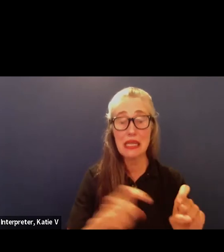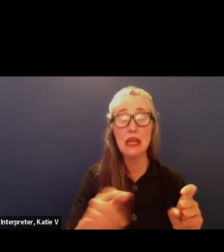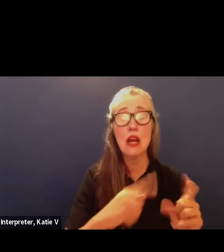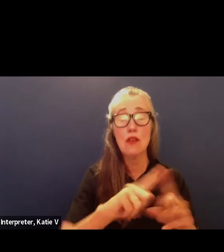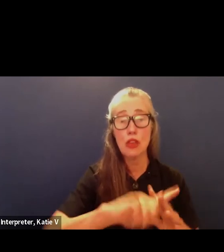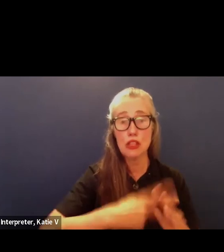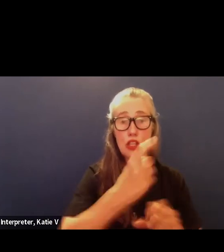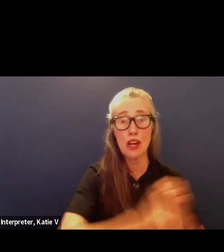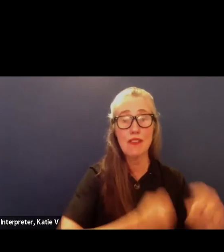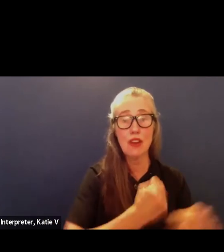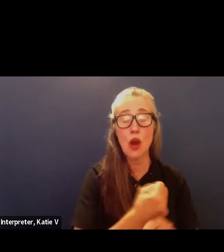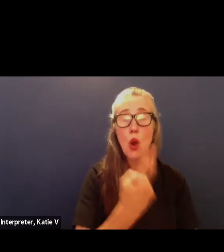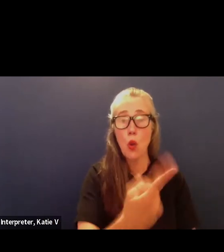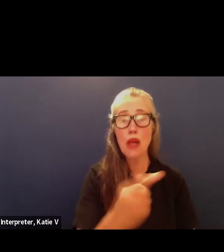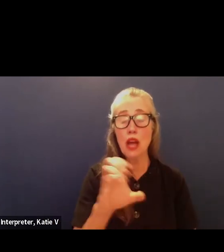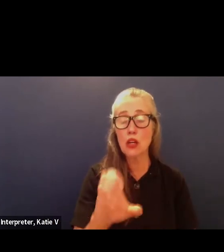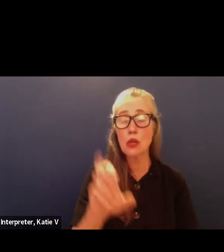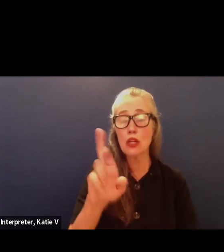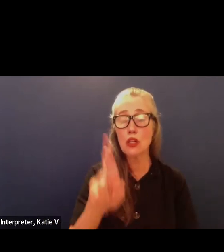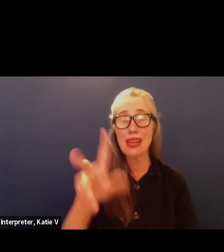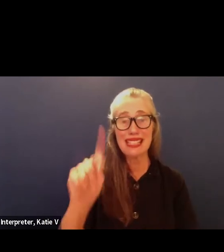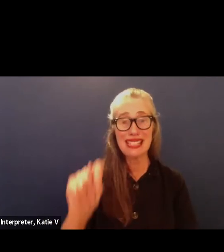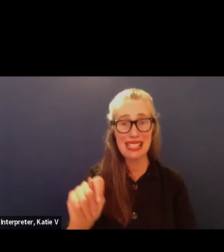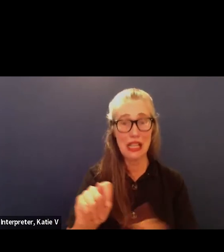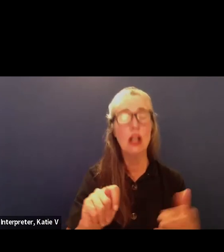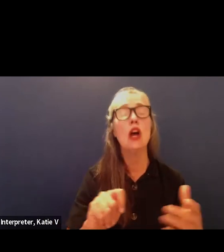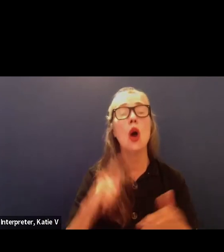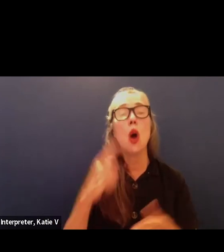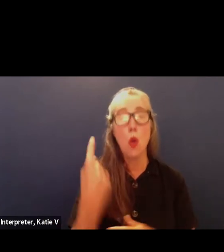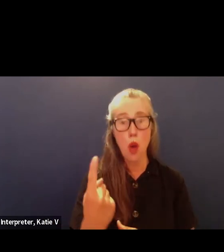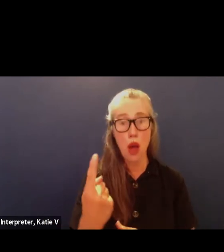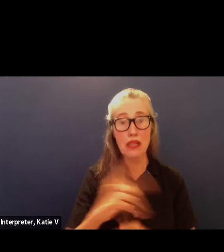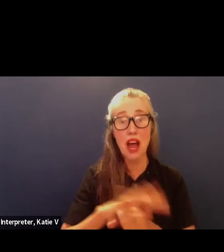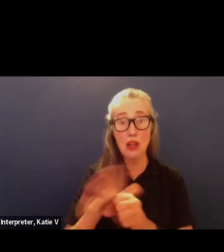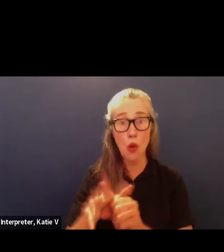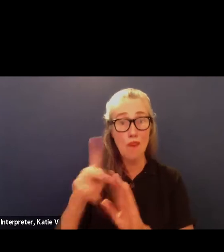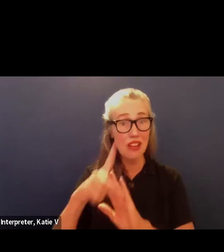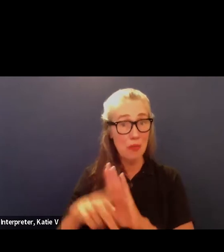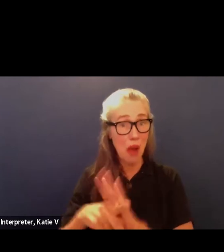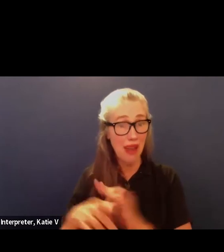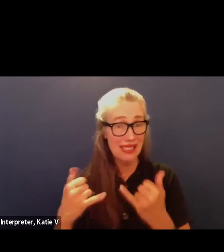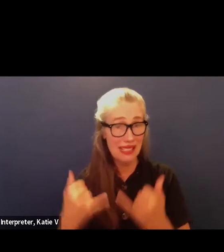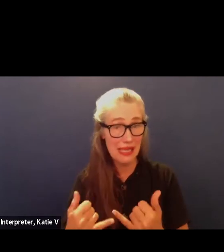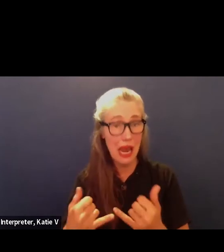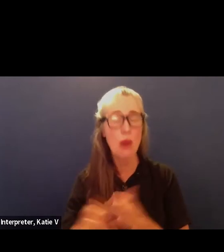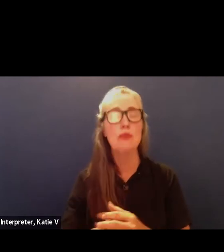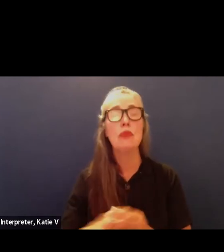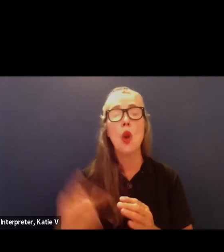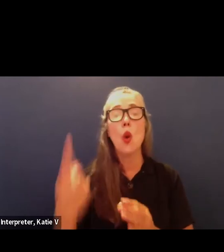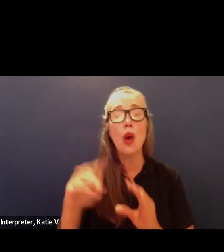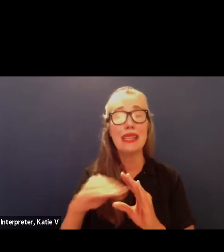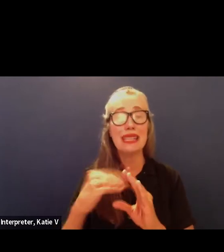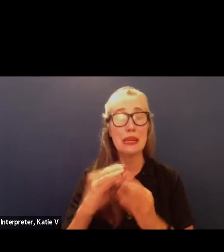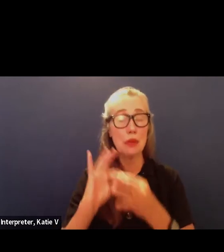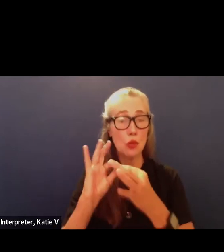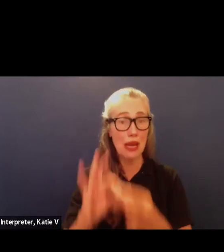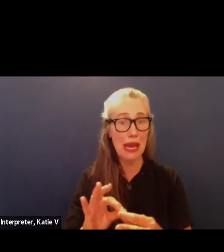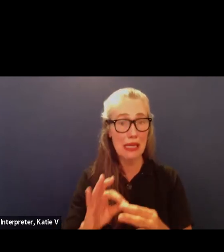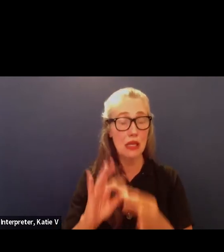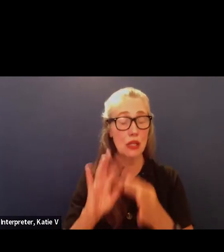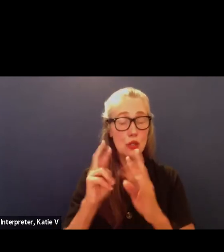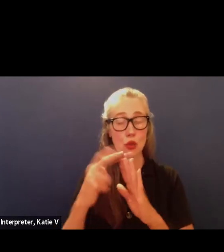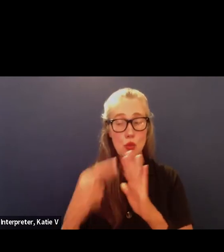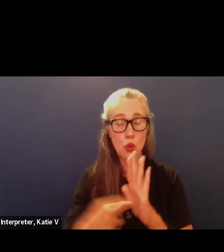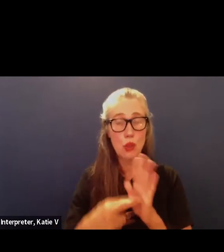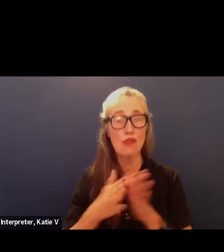theory one email on the covet policy that exists at the district one on the rules around public comment